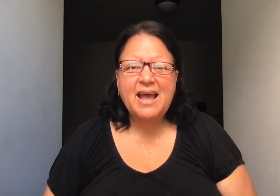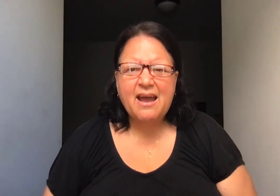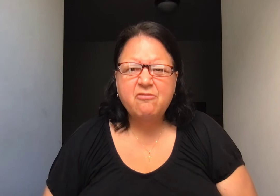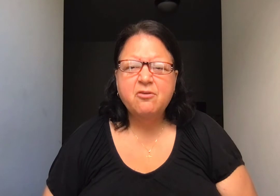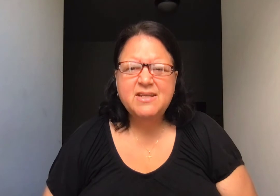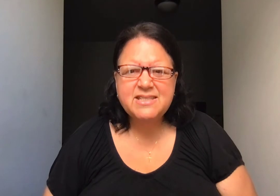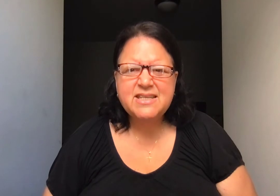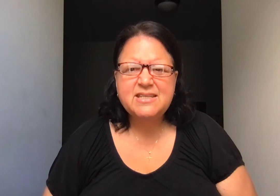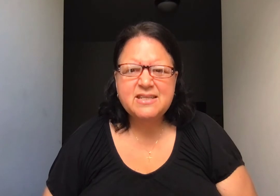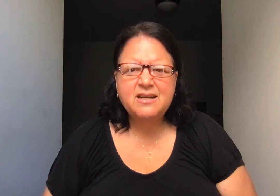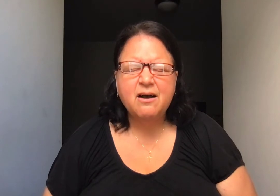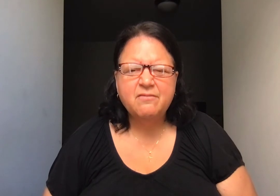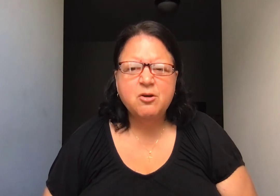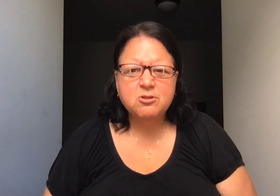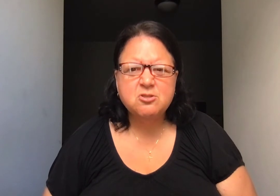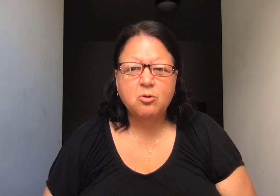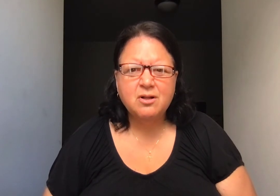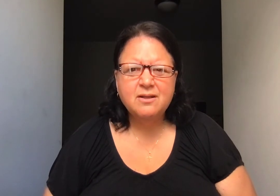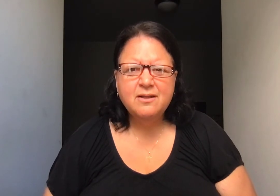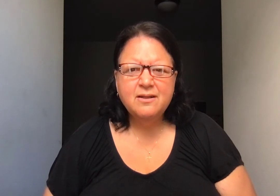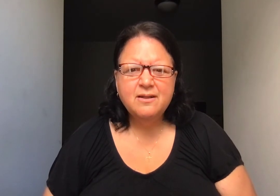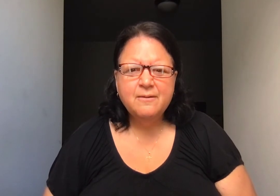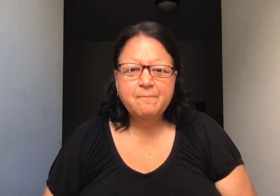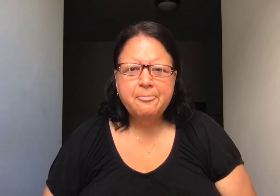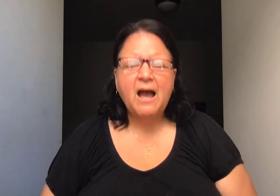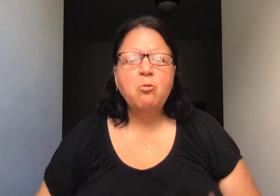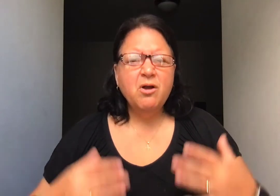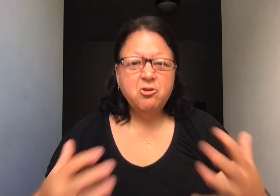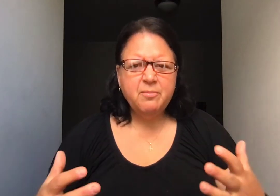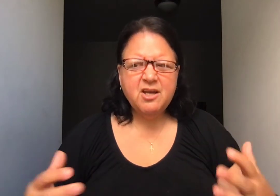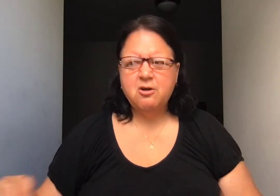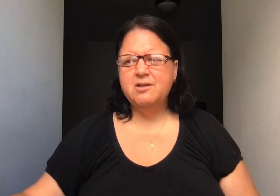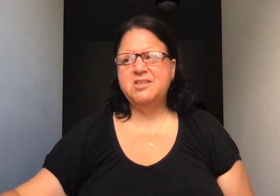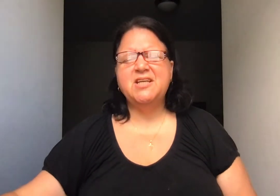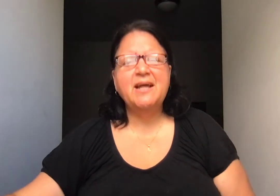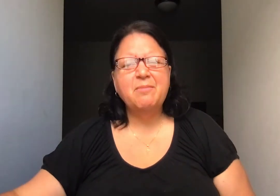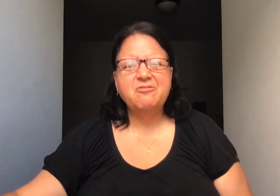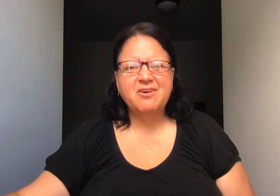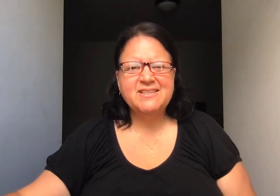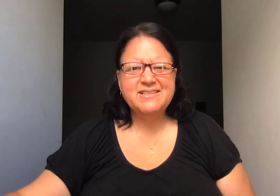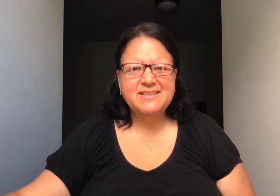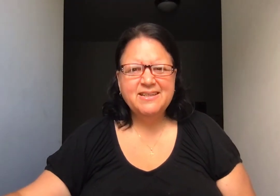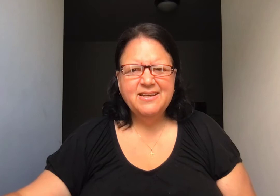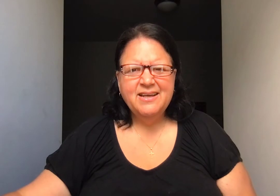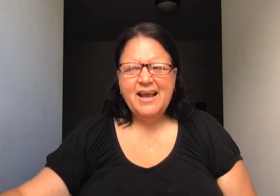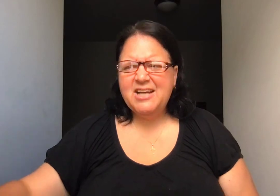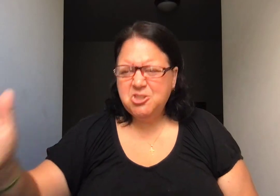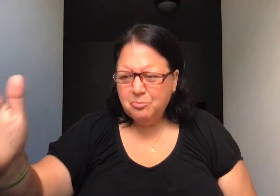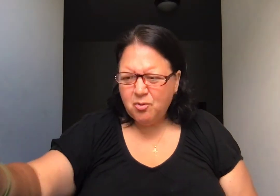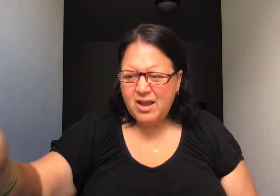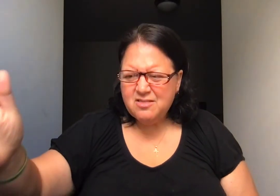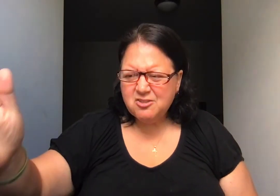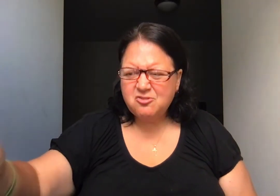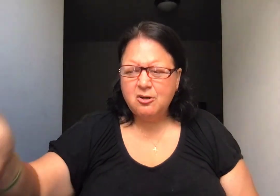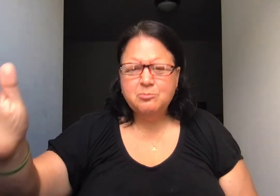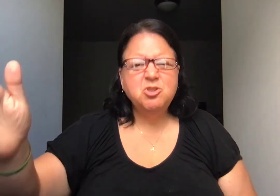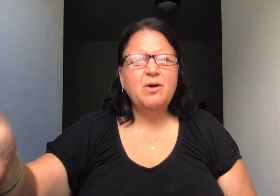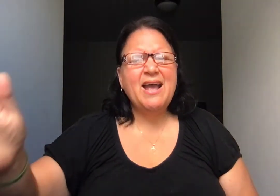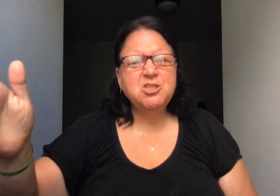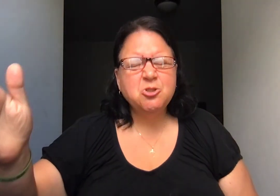every season of your soul. I want you to be encouraged today, my friends. As you pray the Psalms, you enter